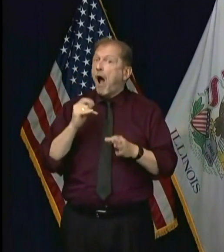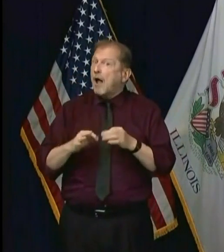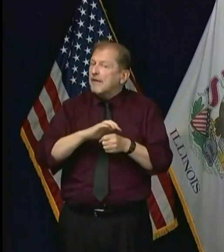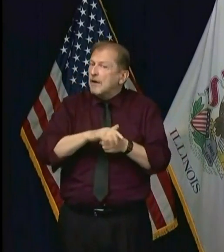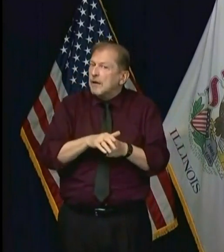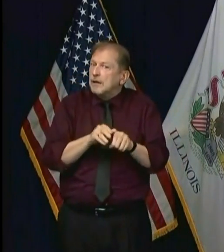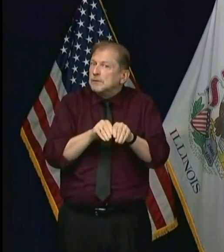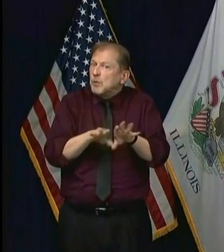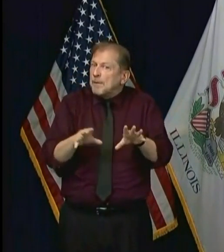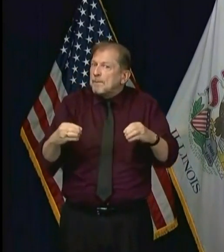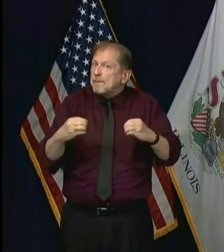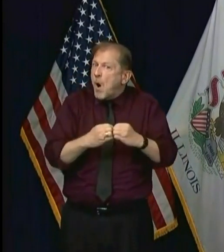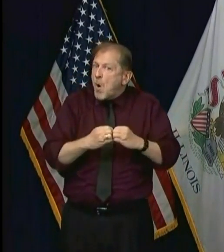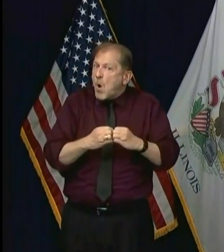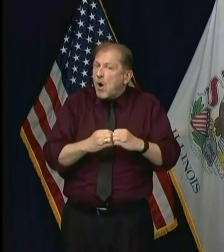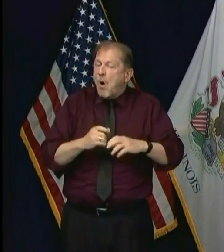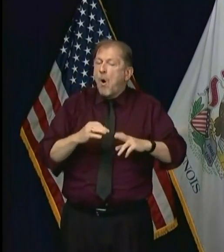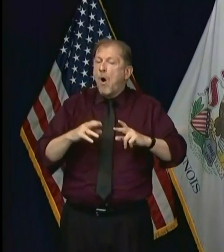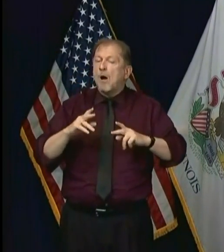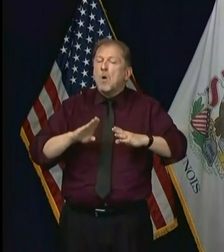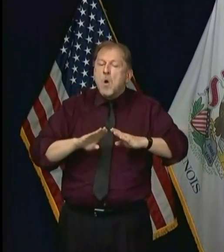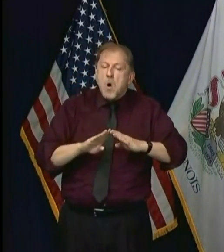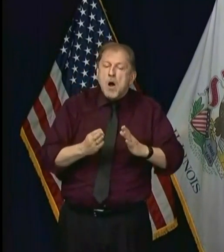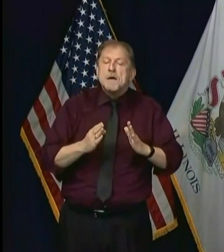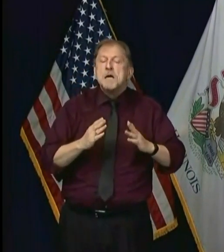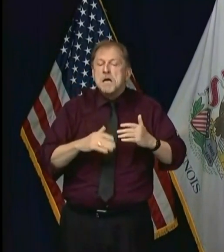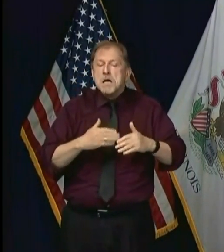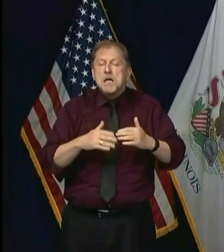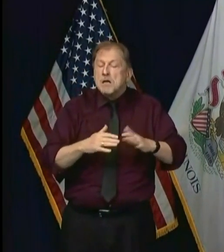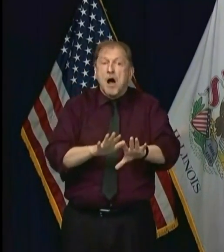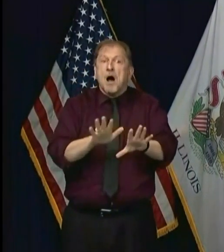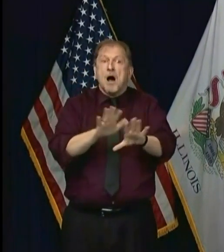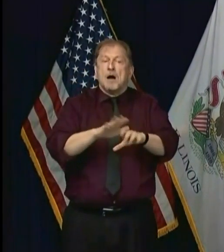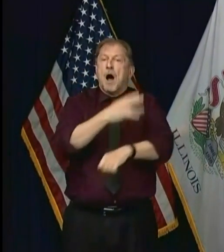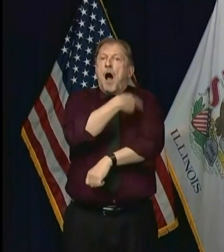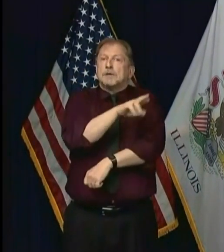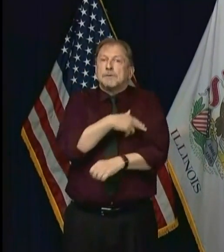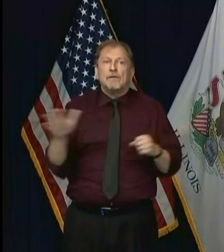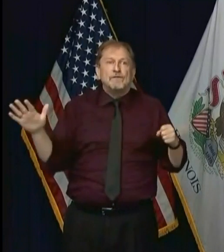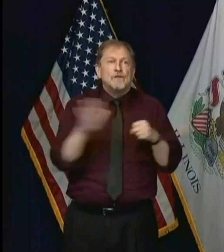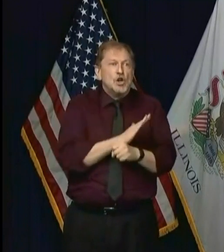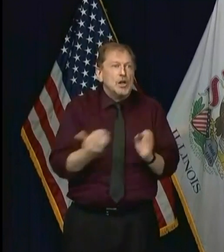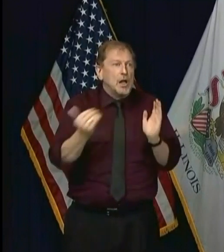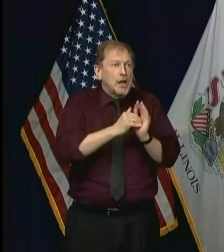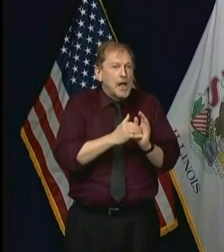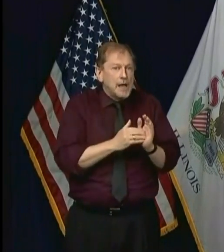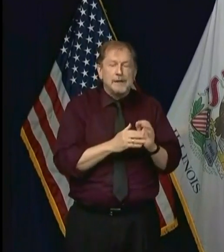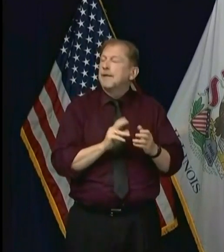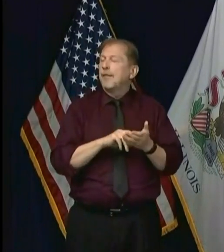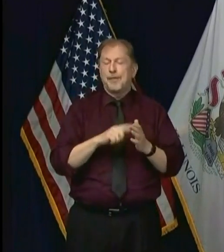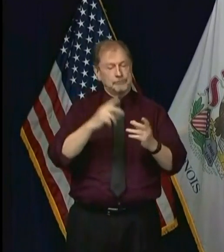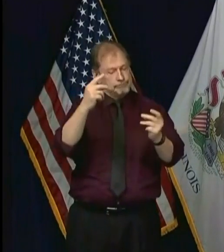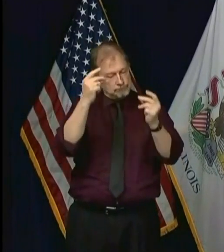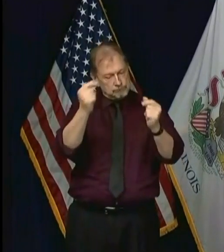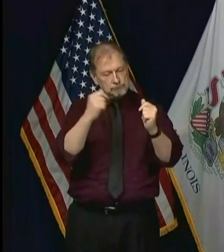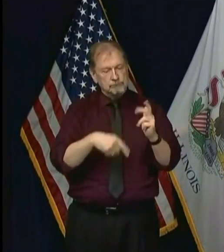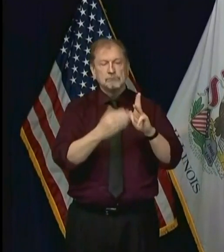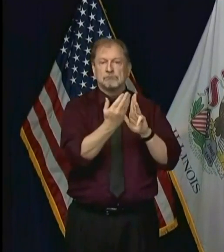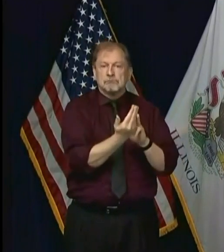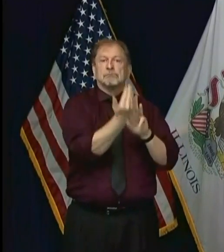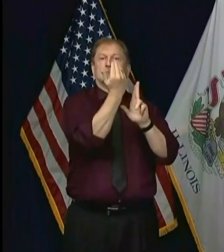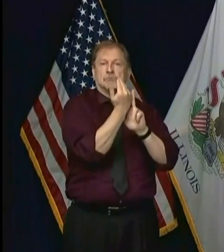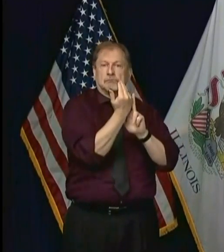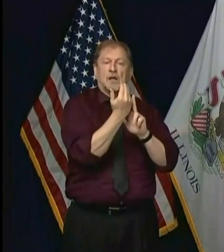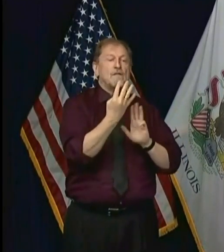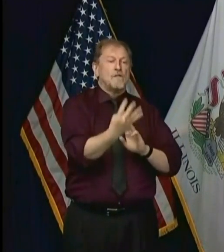attack more people or the health care systems are heading toward becoming overwhelmed in any region, swift action will need to be taken.